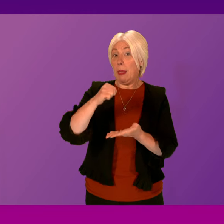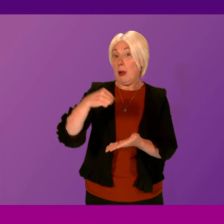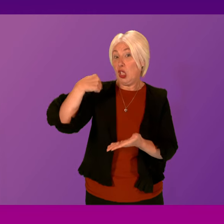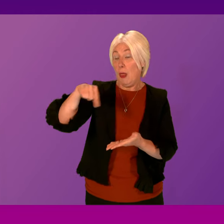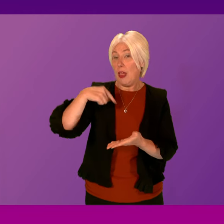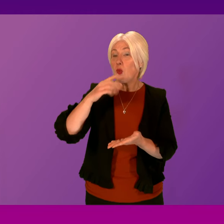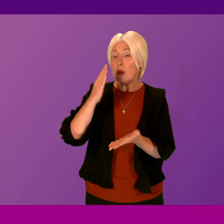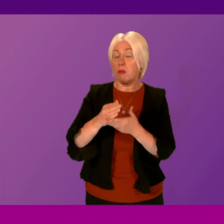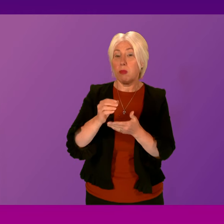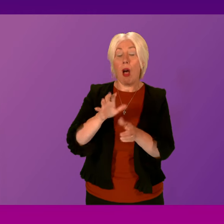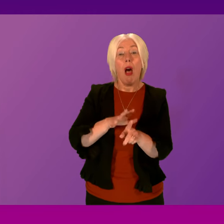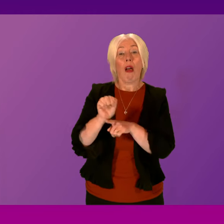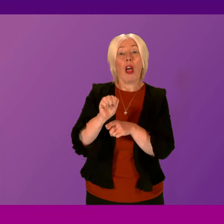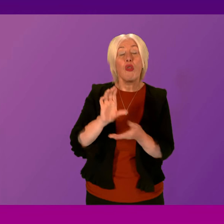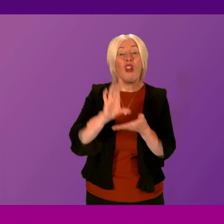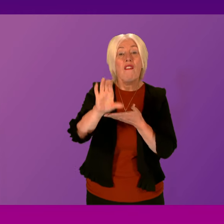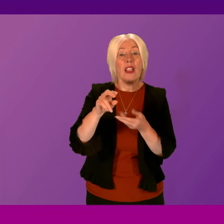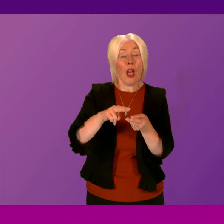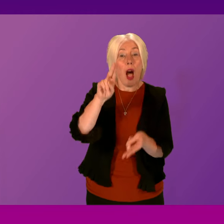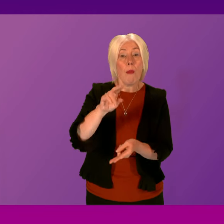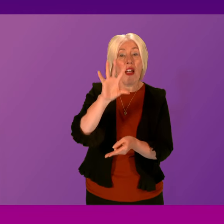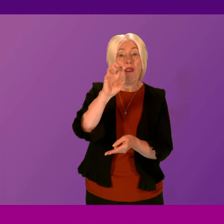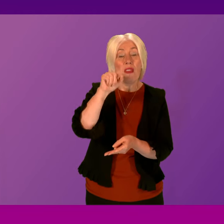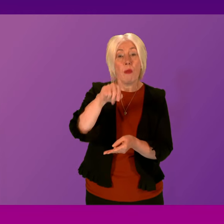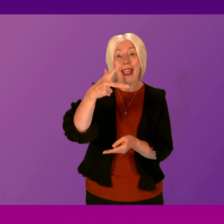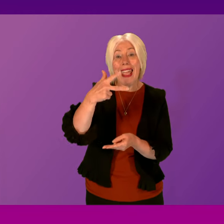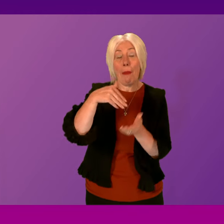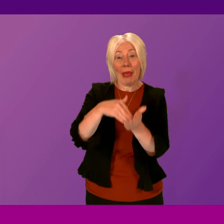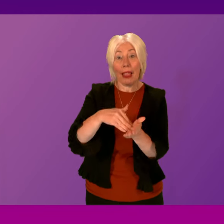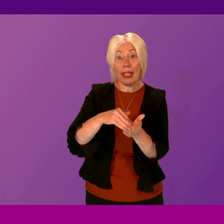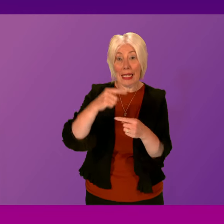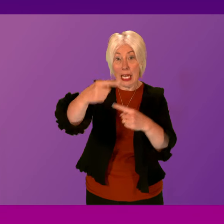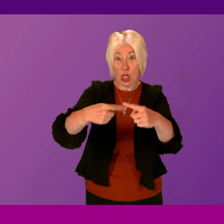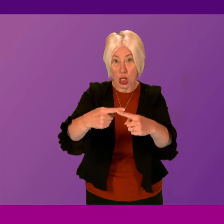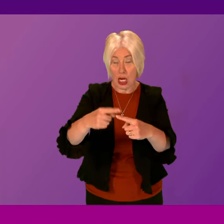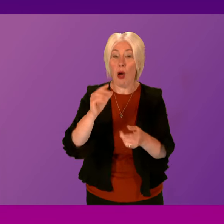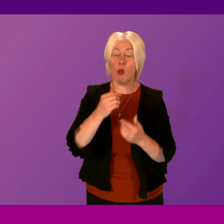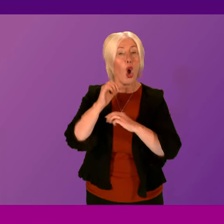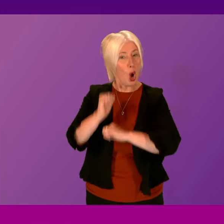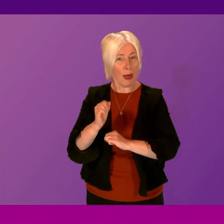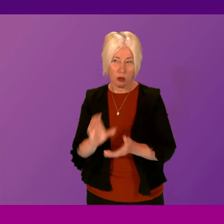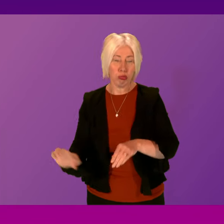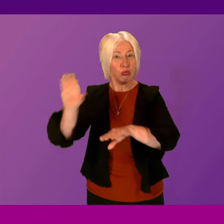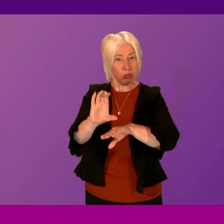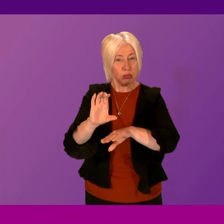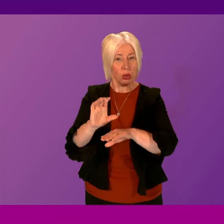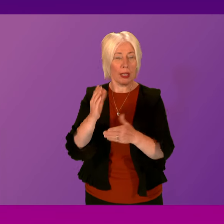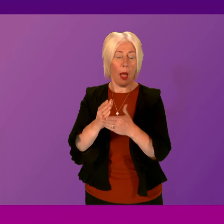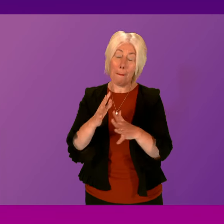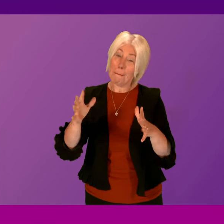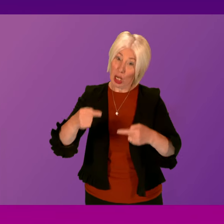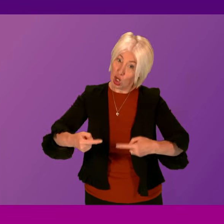we are increasing culture funding by 15.8 million next year. This commitment to additional funding, despite the very significant